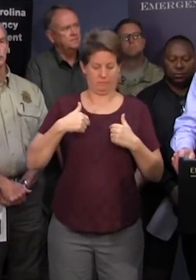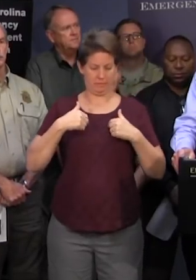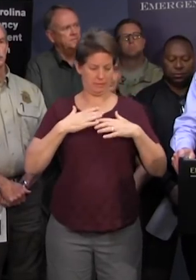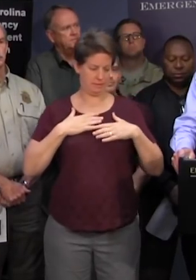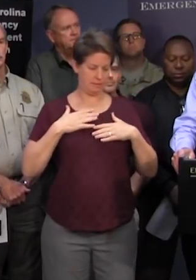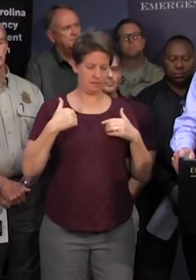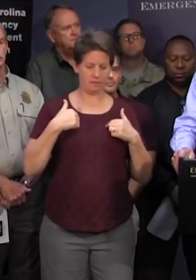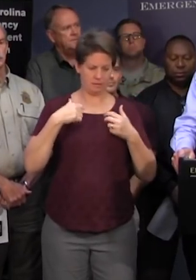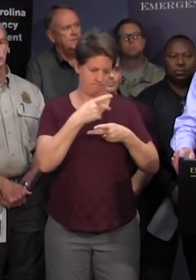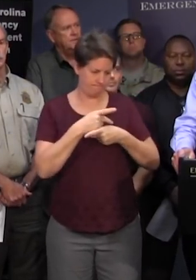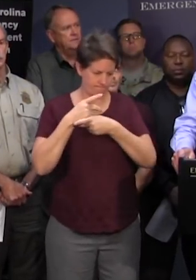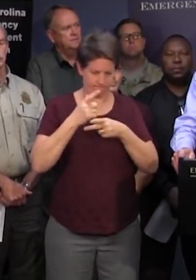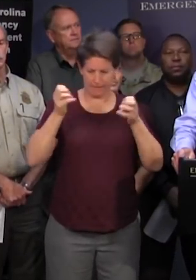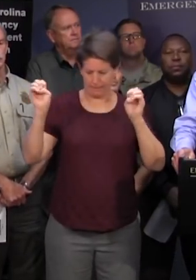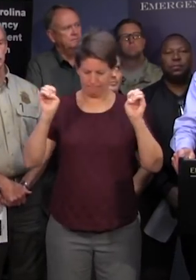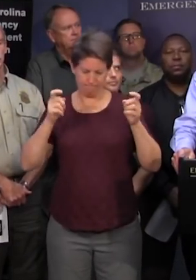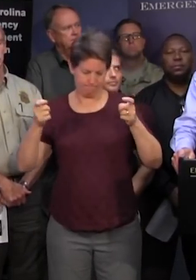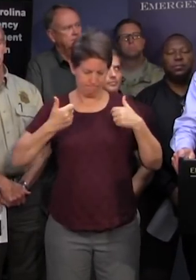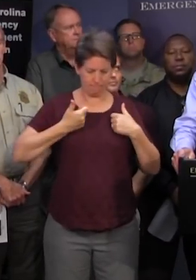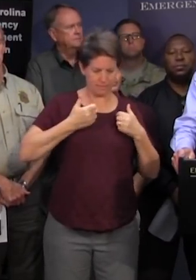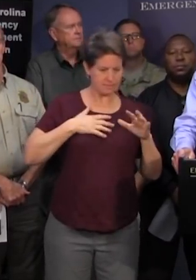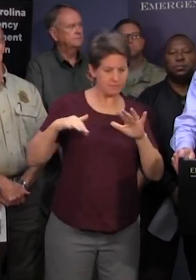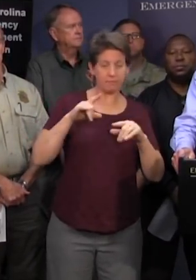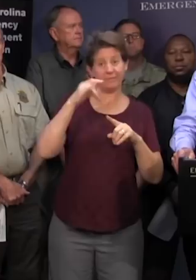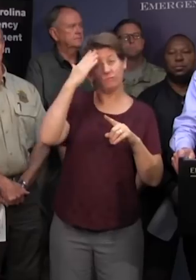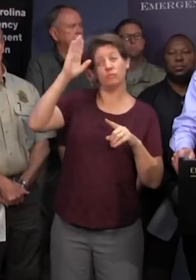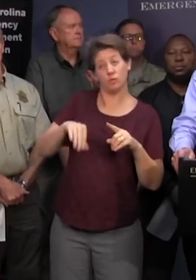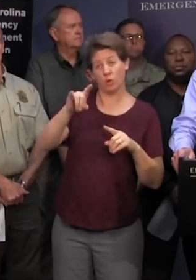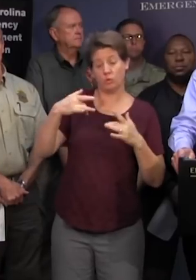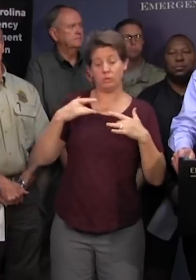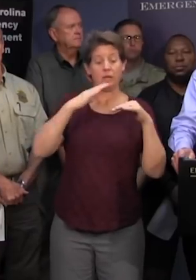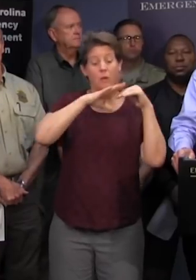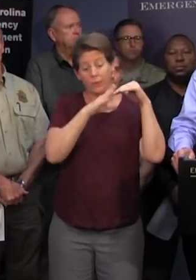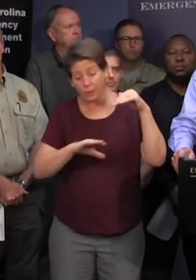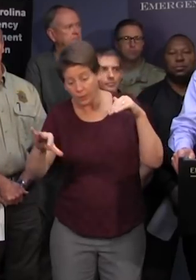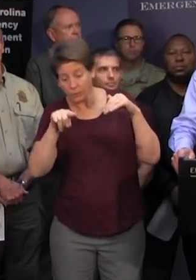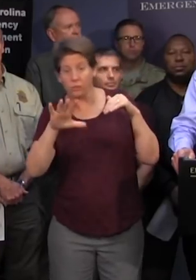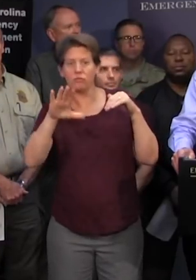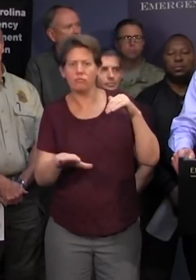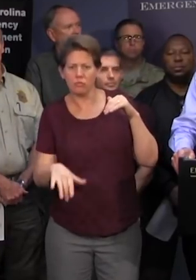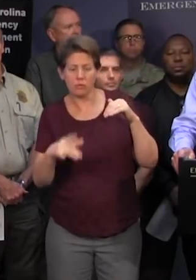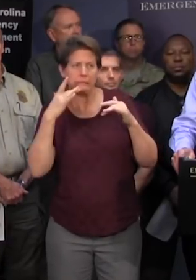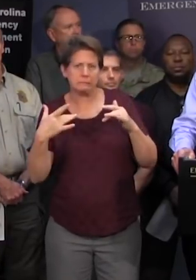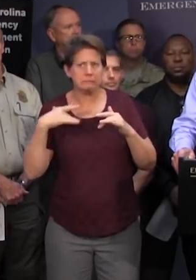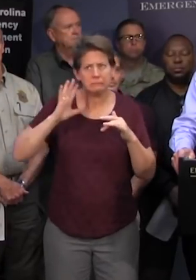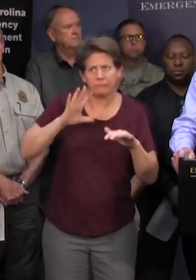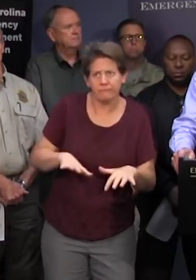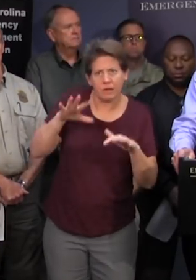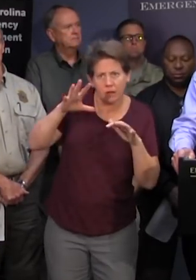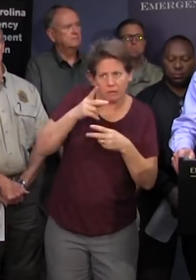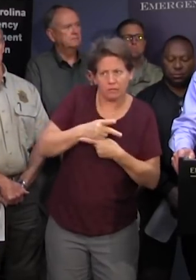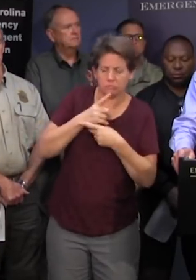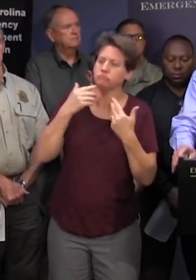emergency manager and if you're in a low-lying area you need to leave and go somewhere else until